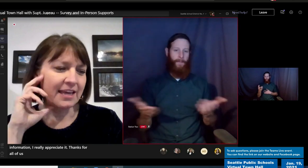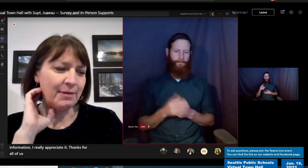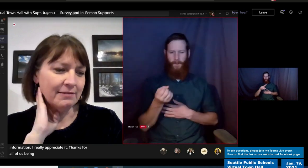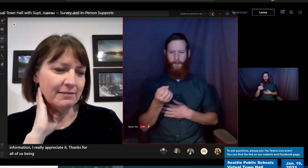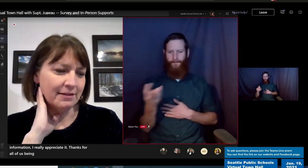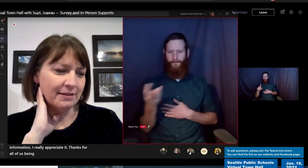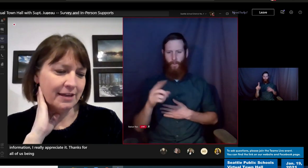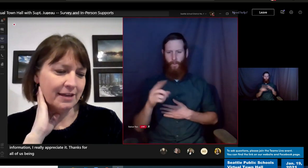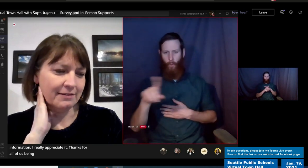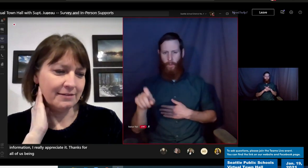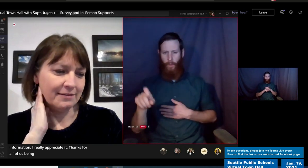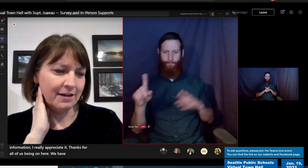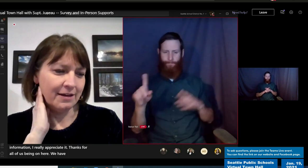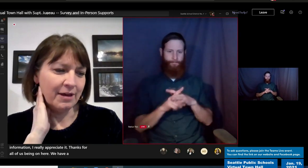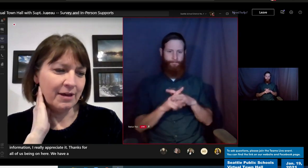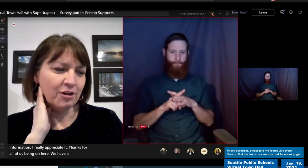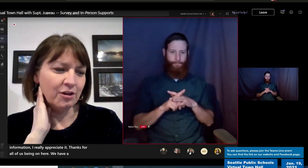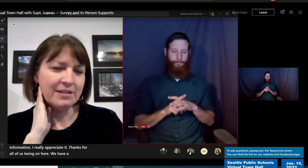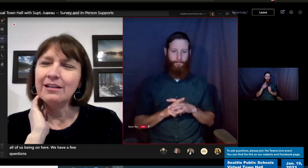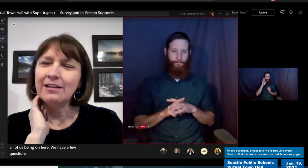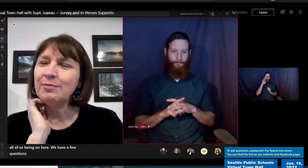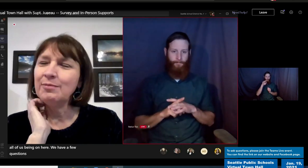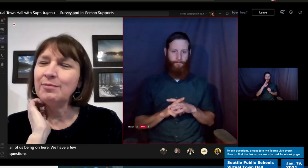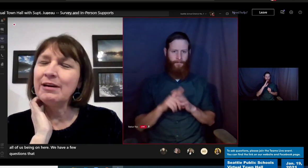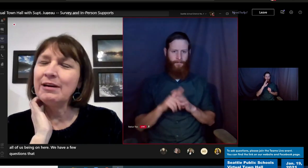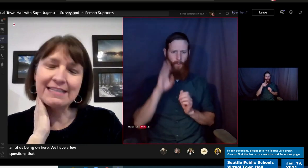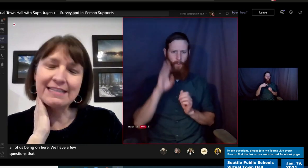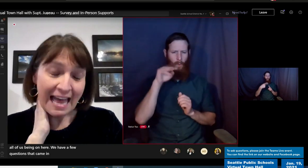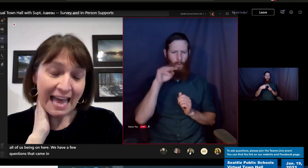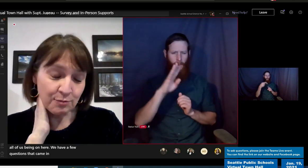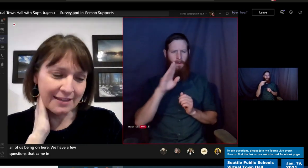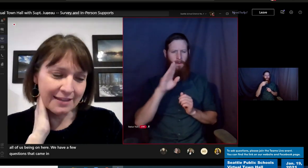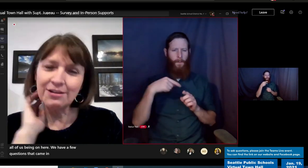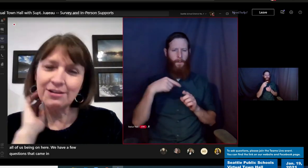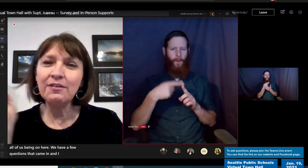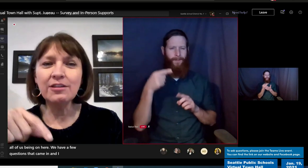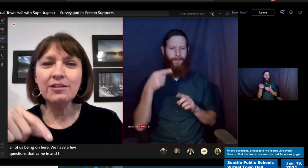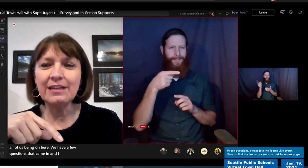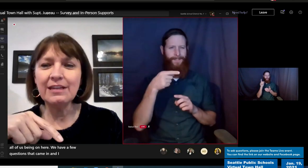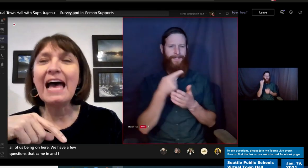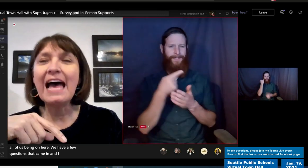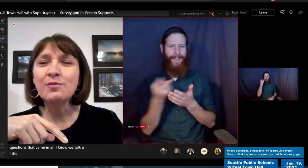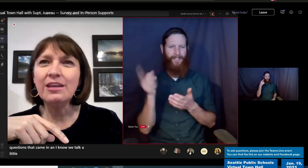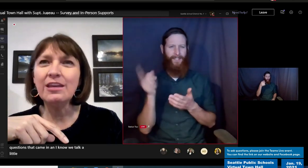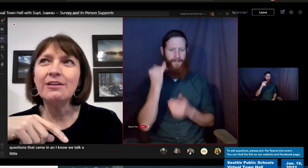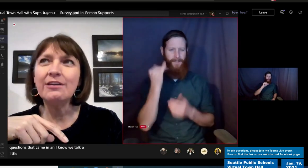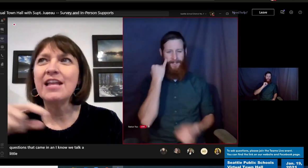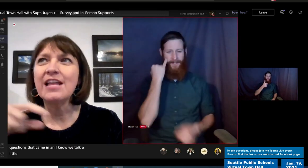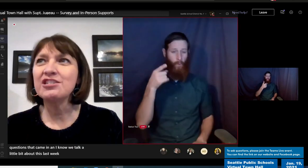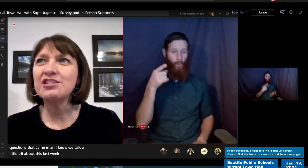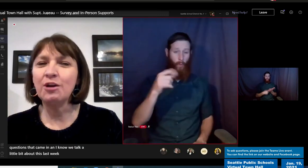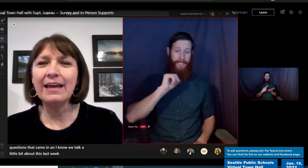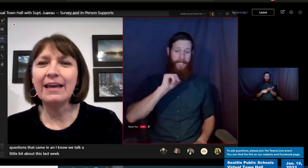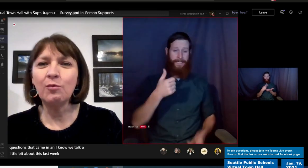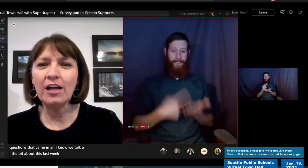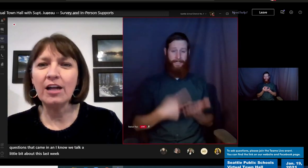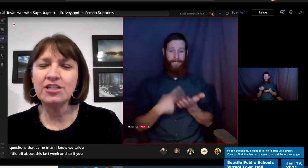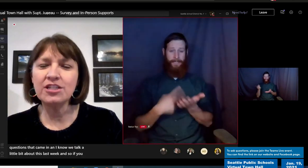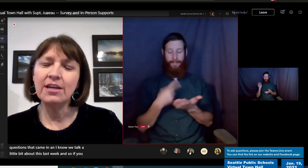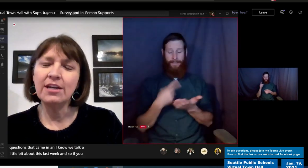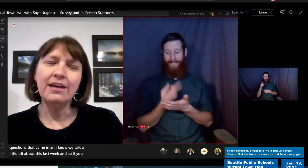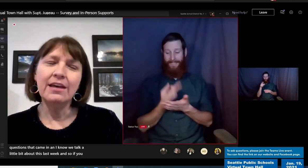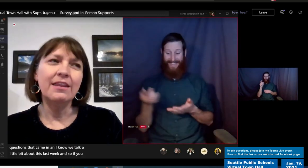in and I know we talked a little bit about this last week. And so if you didn't tune in last week, you should actually go back and watch